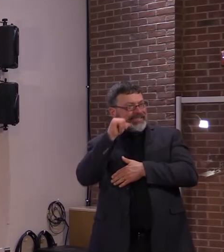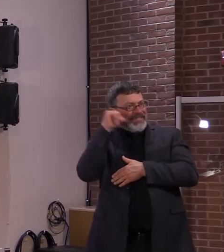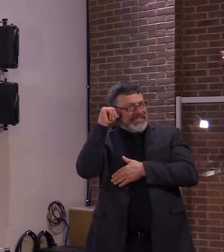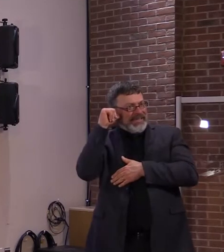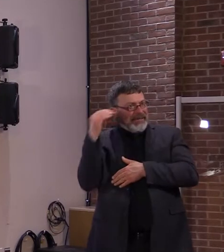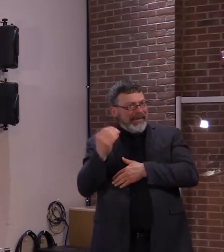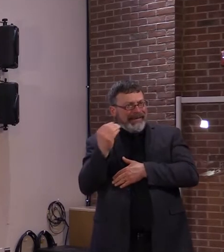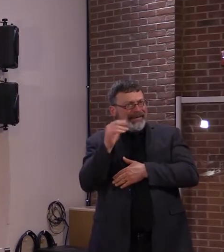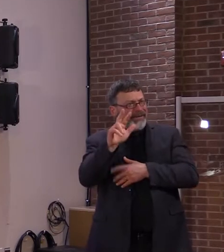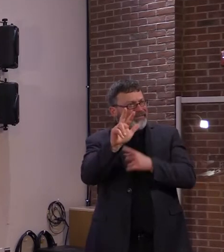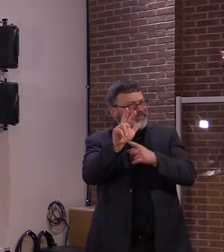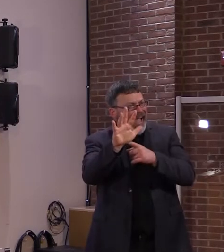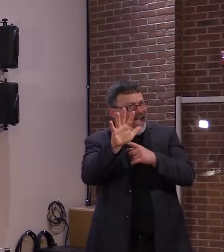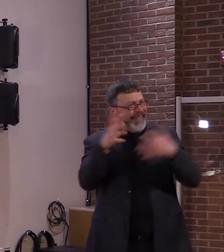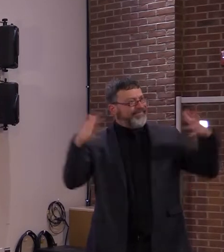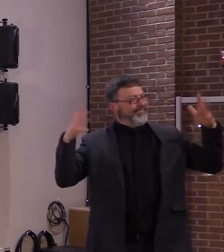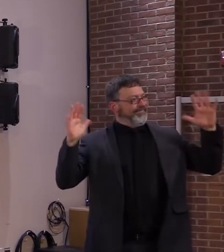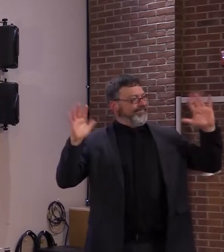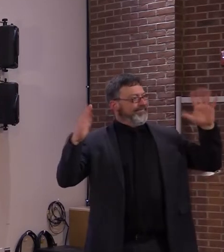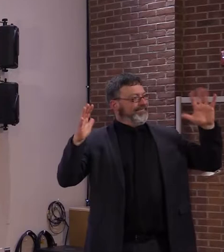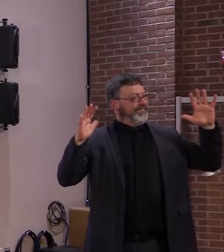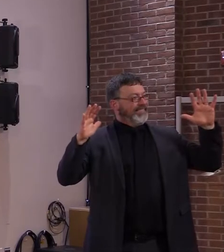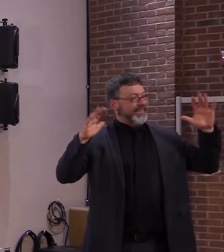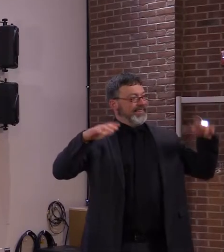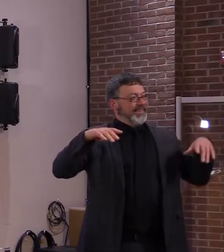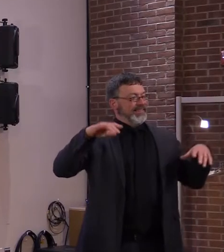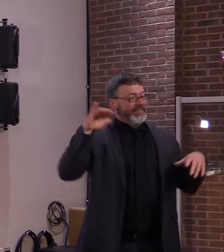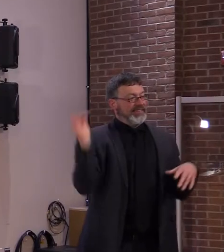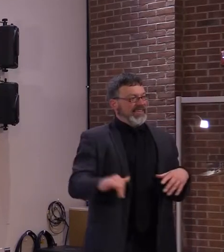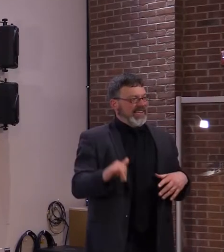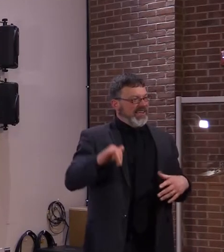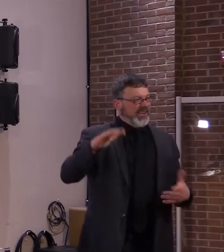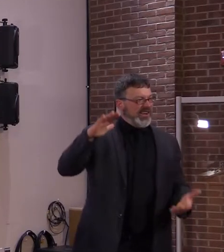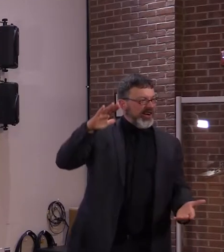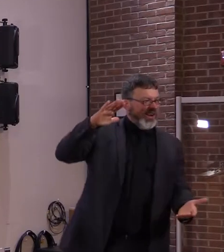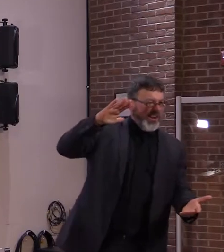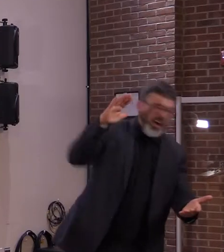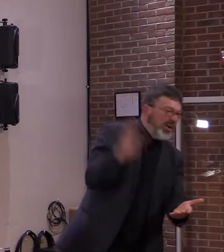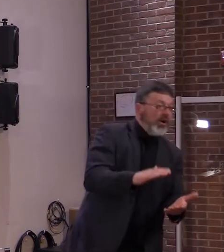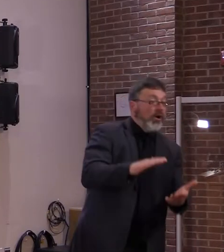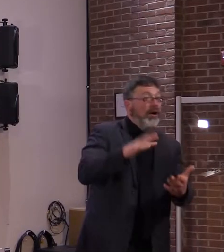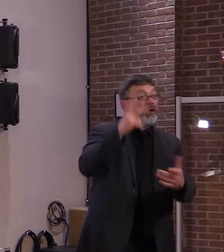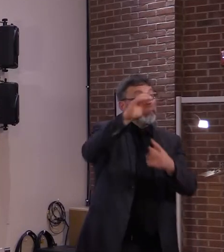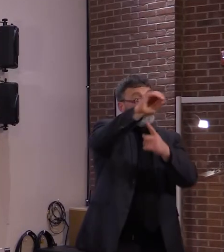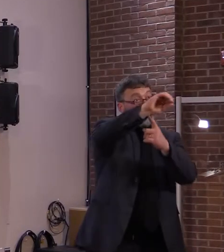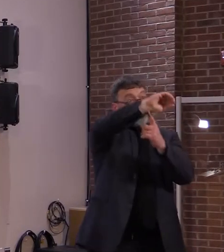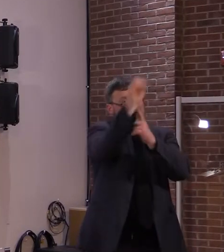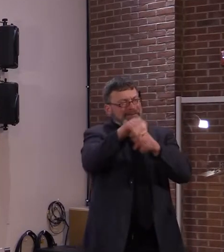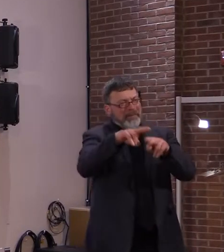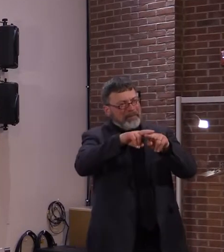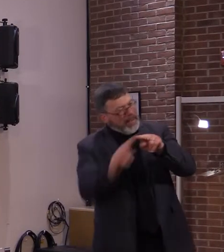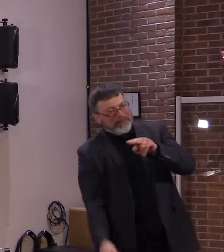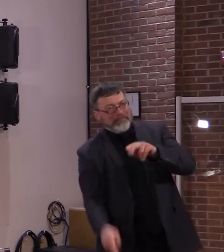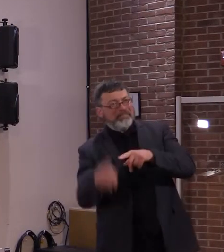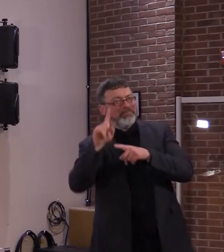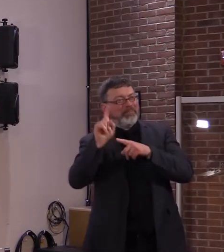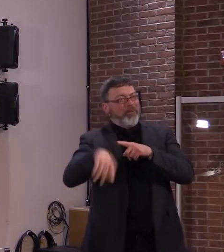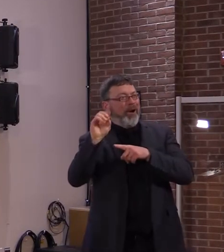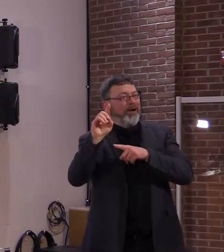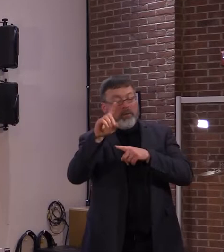remains low at 1.1%. We're monitoring hospitalizations.